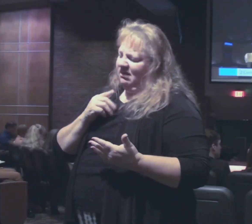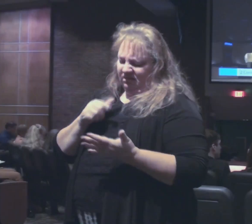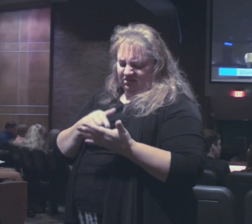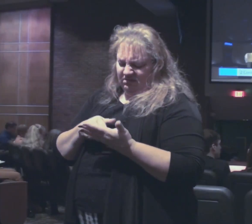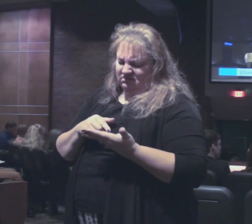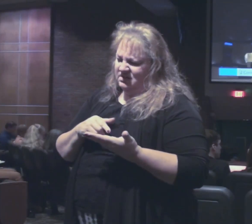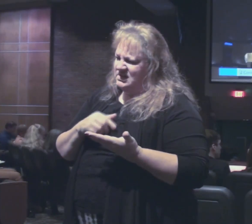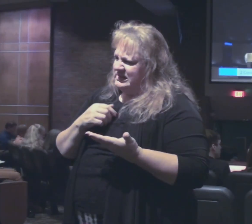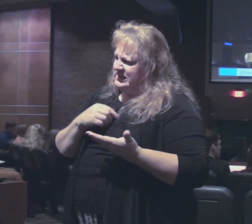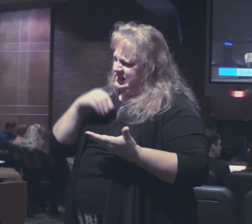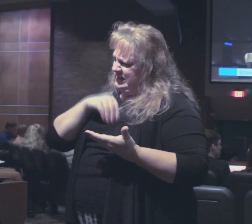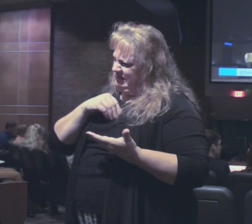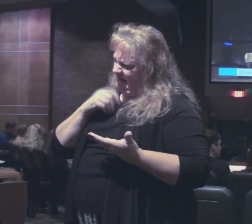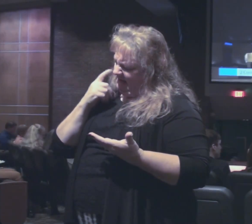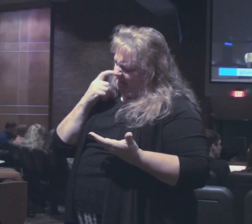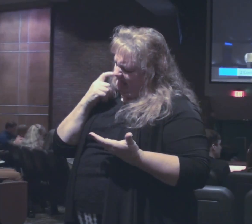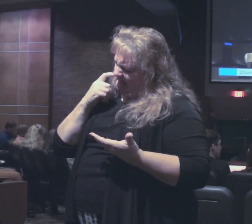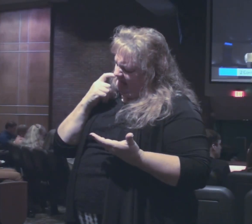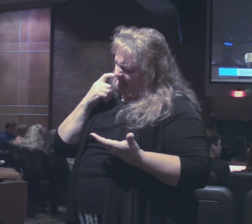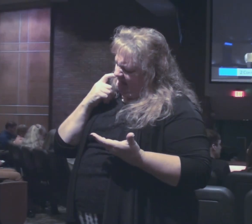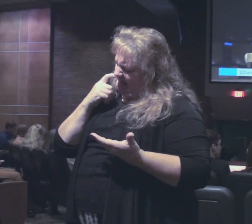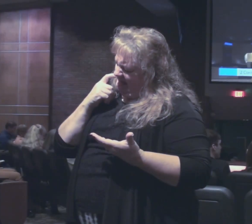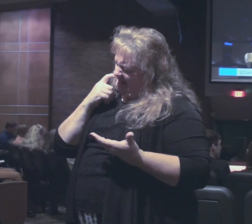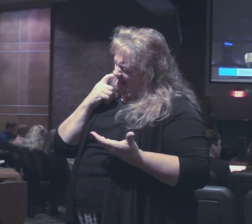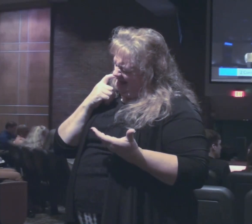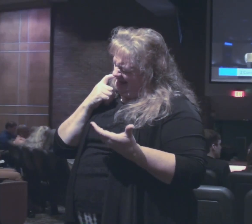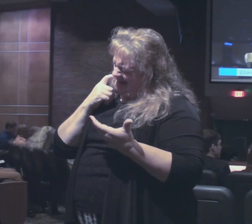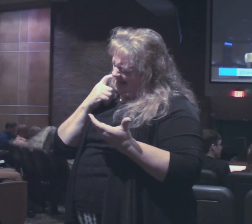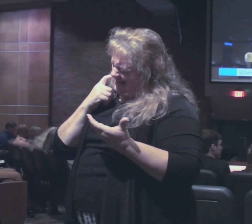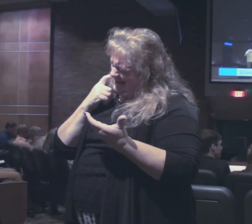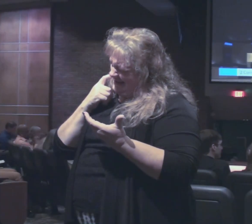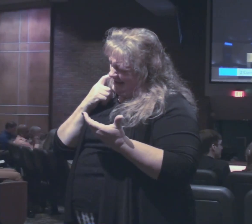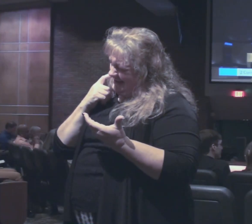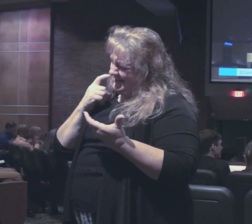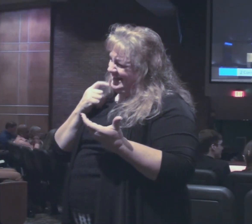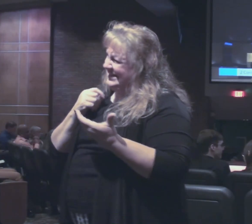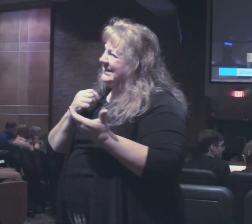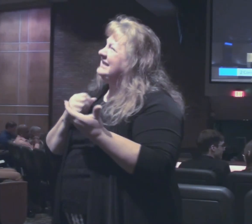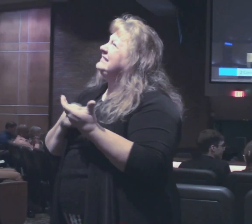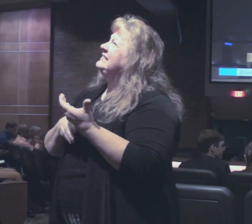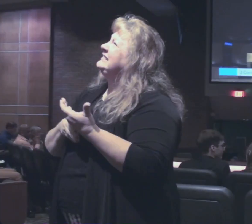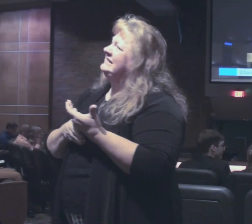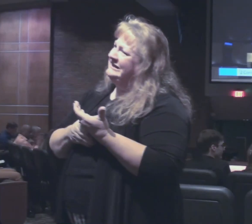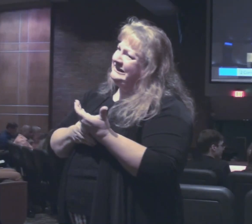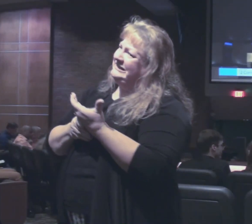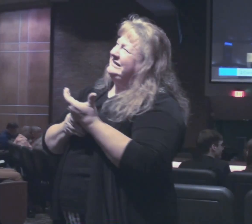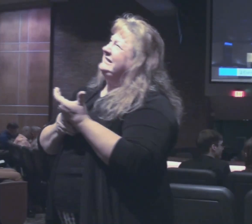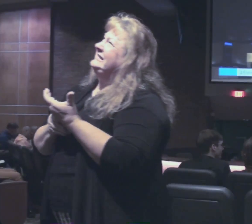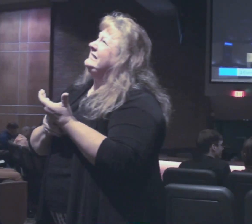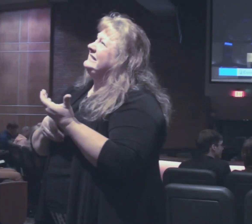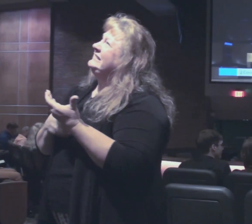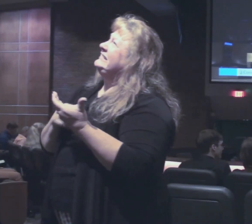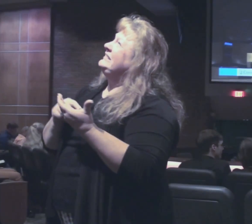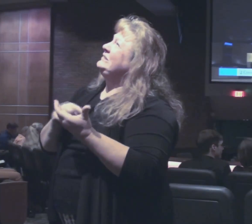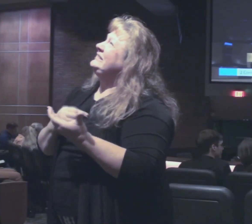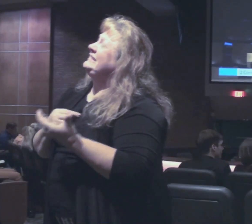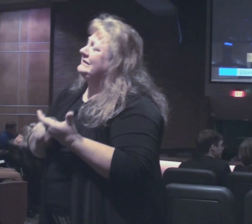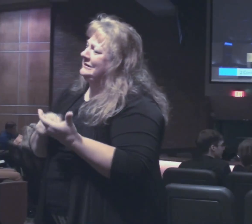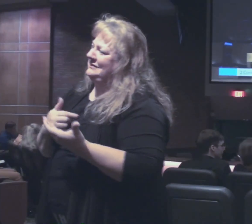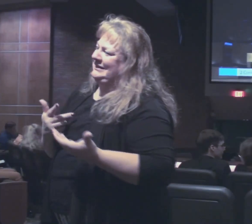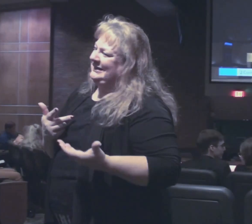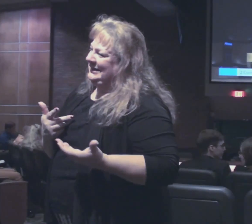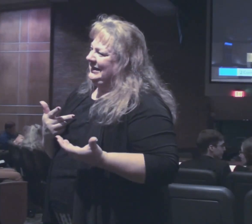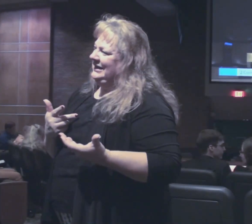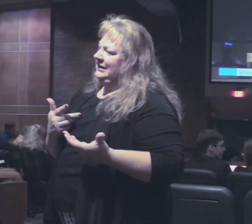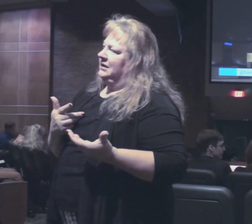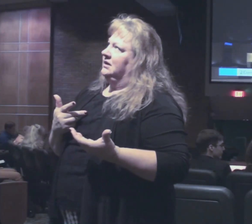but I'm crying on the inside. I mean, this really hurts. I guess I have to